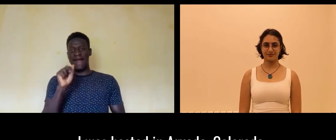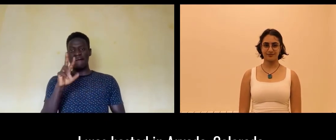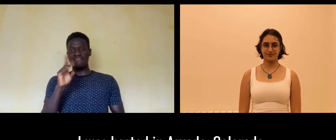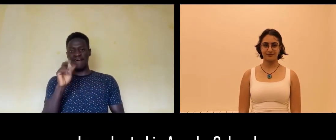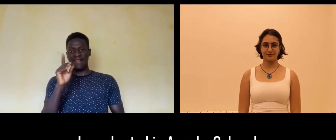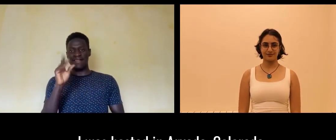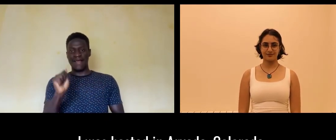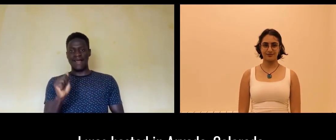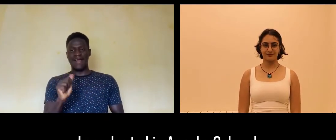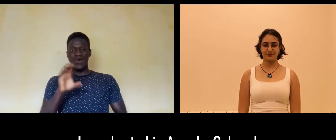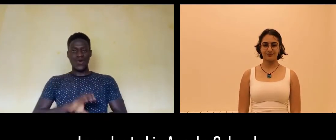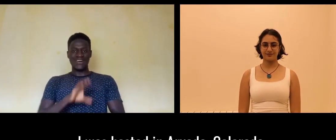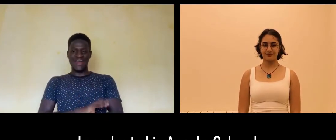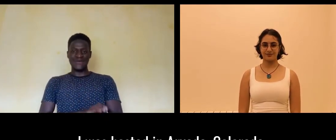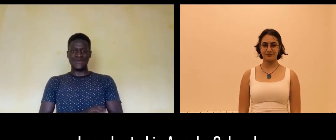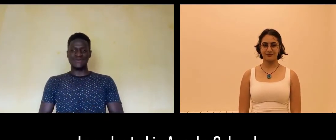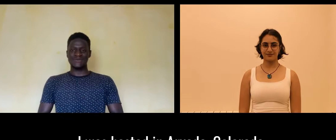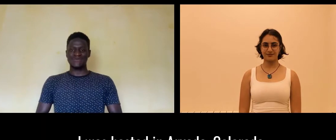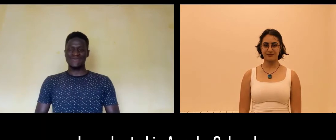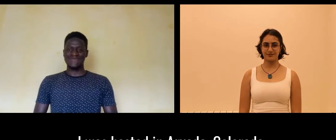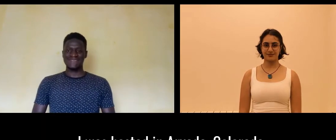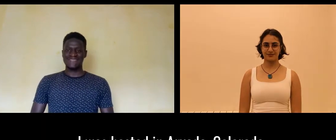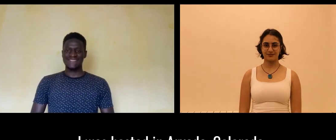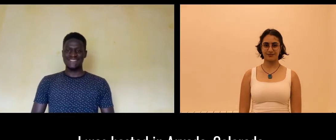in Alberta, Colorado.